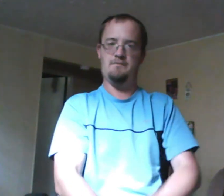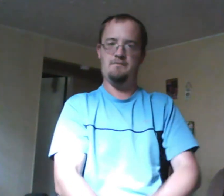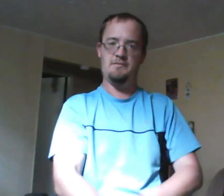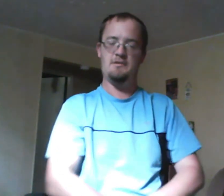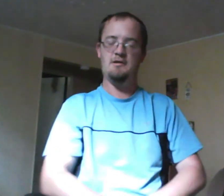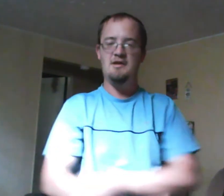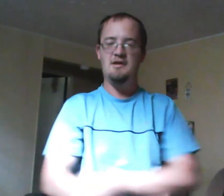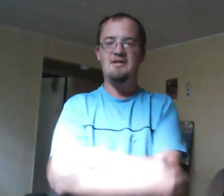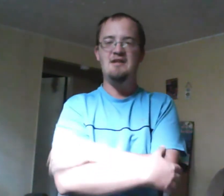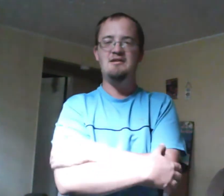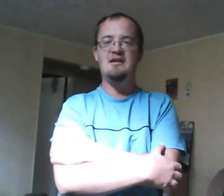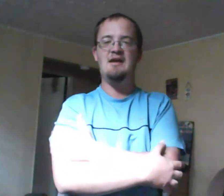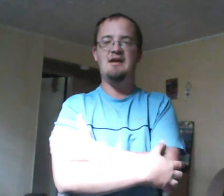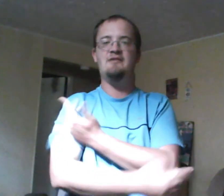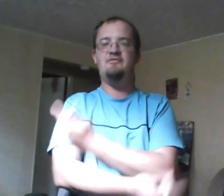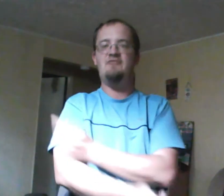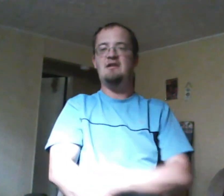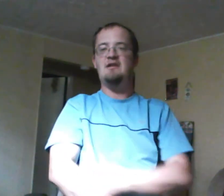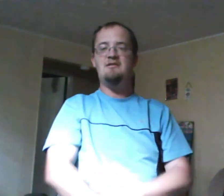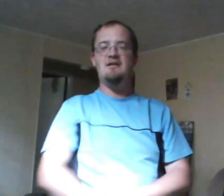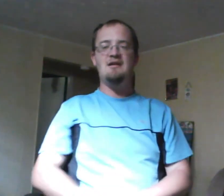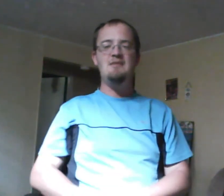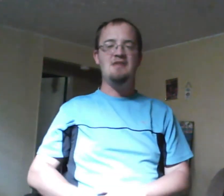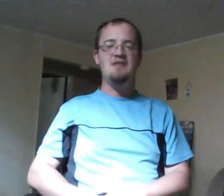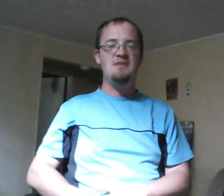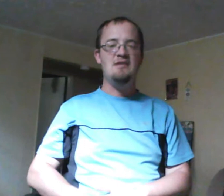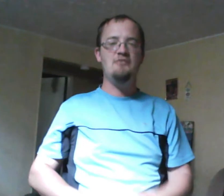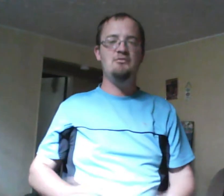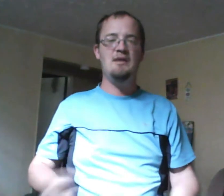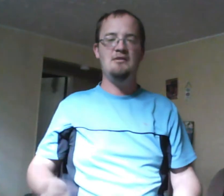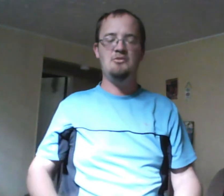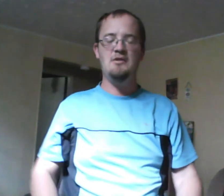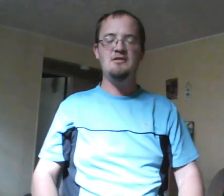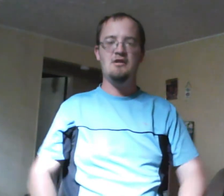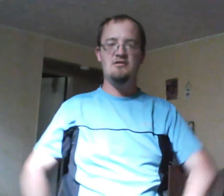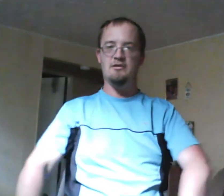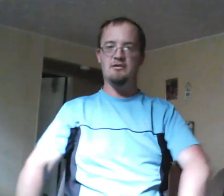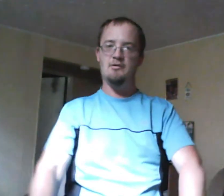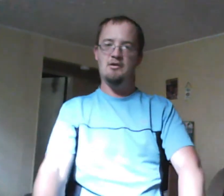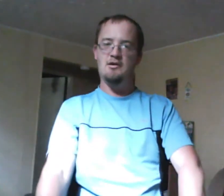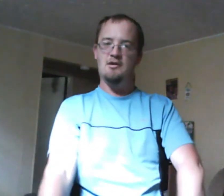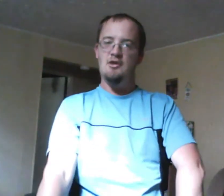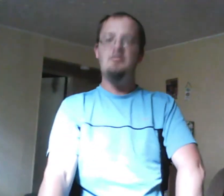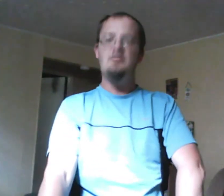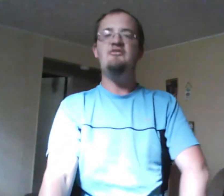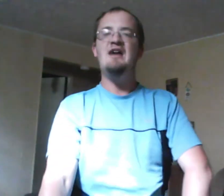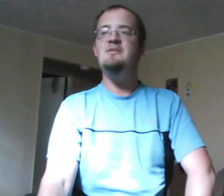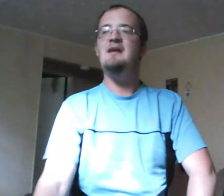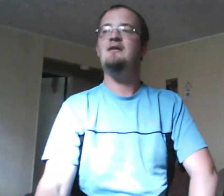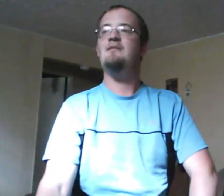yeah that's how I kind of figured it it's like it makes sense because my experience at a garden center but the fact of the matter is that you